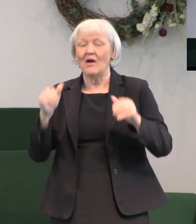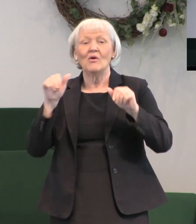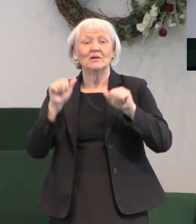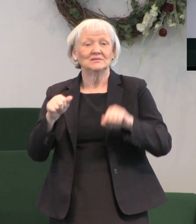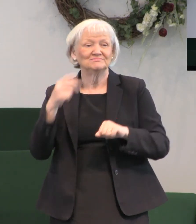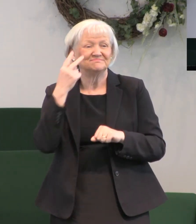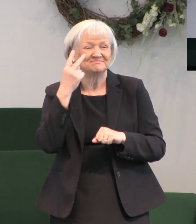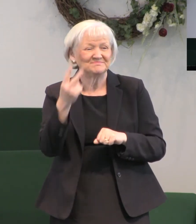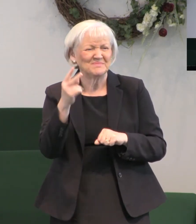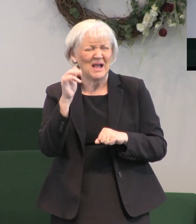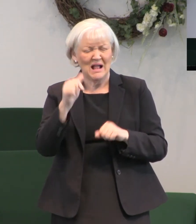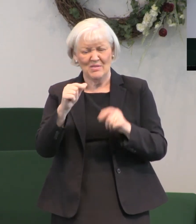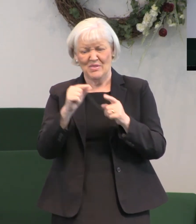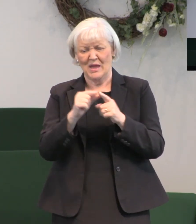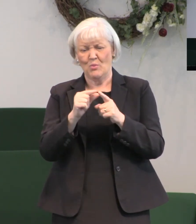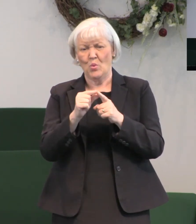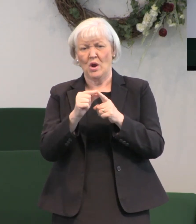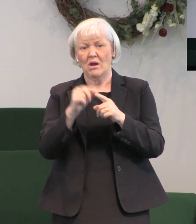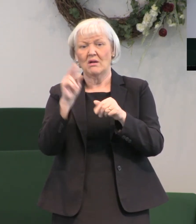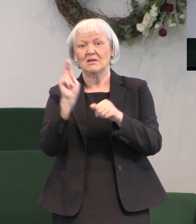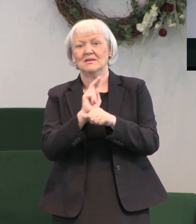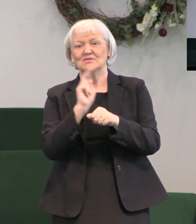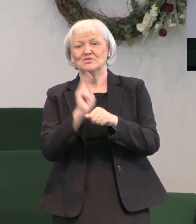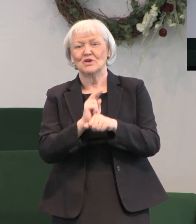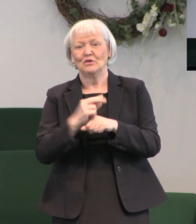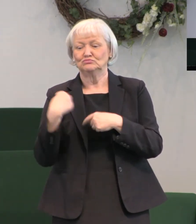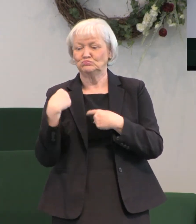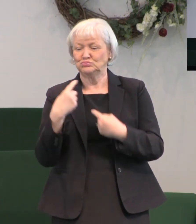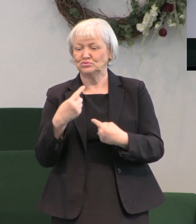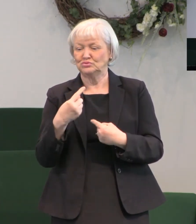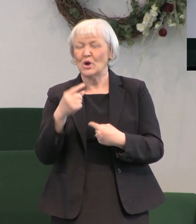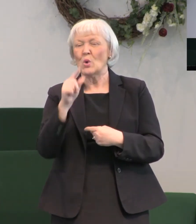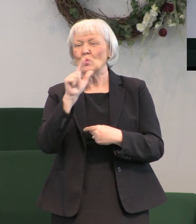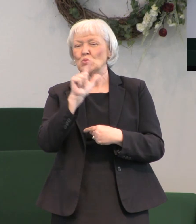That word mystery is used 28 times in the New Testament.